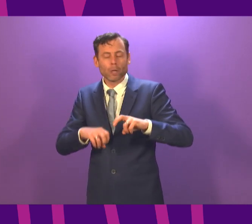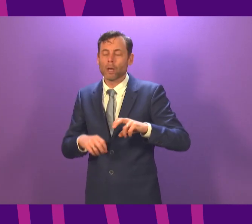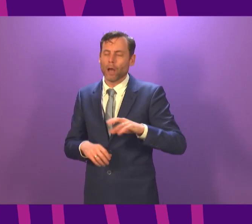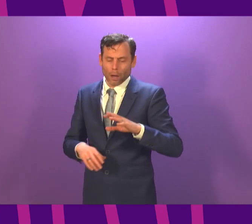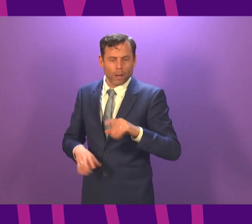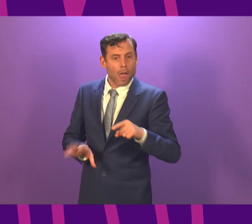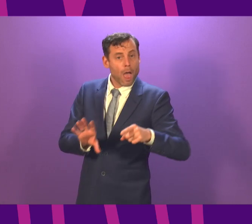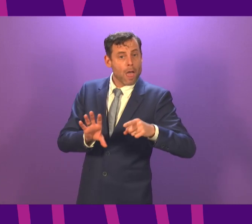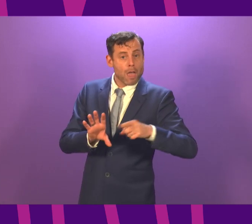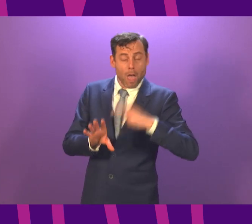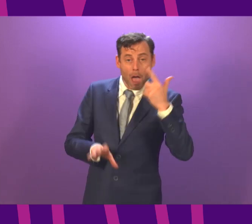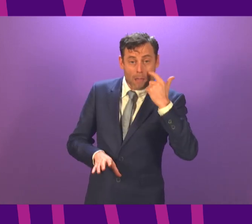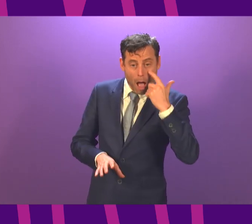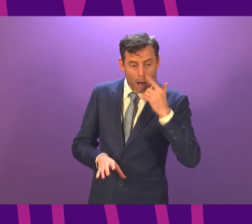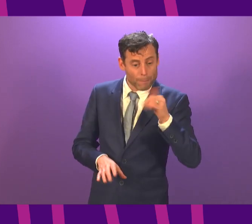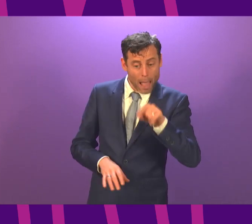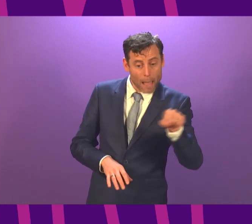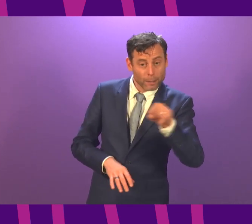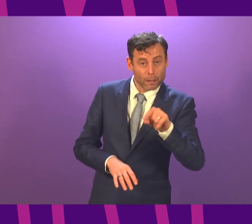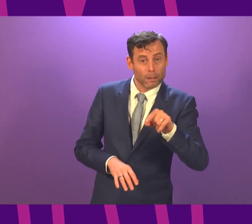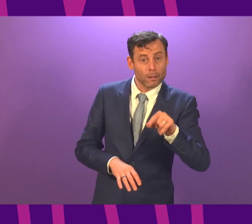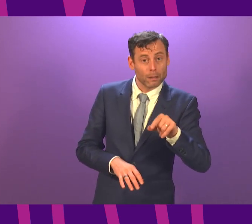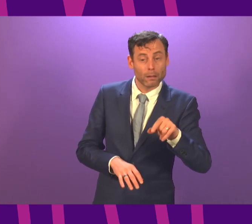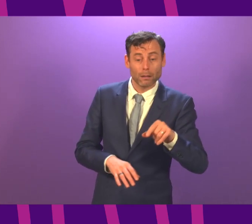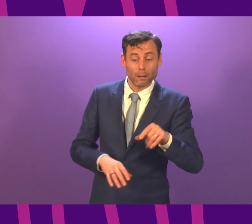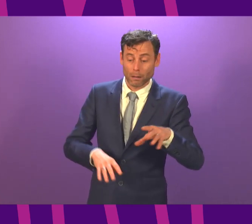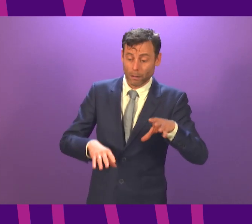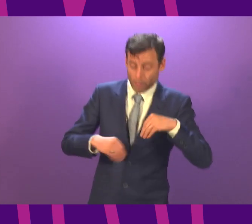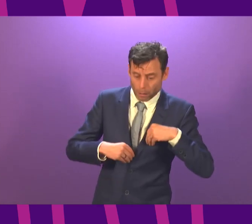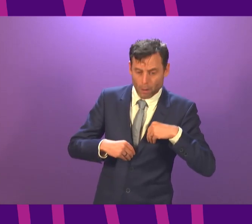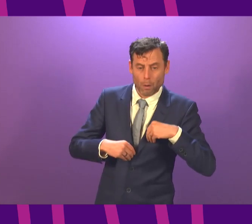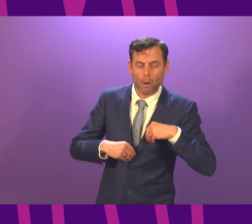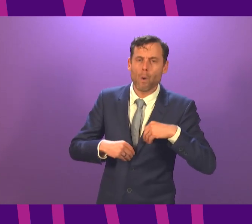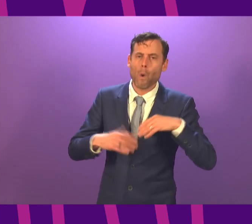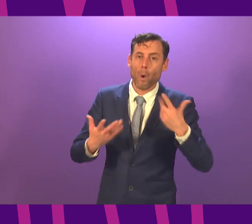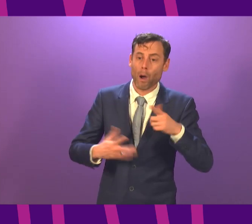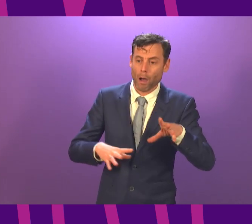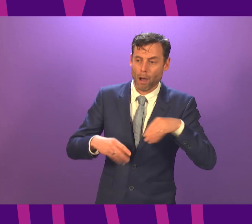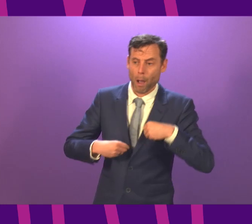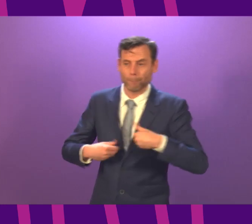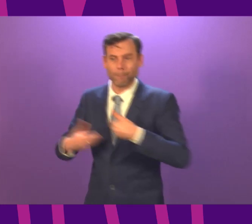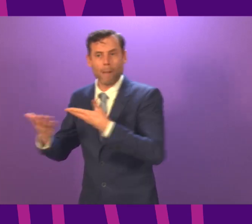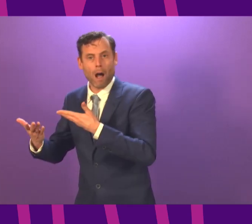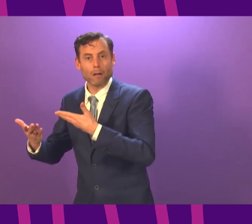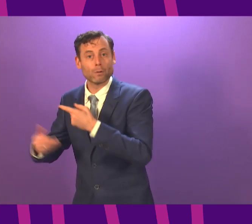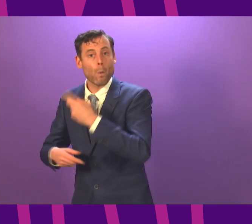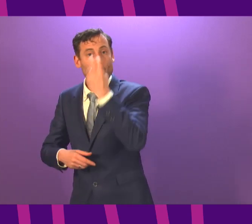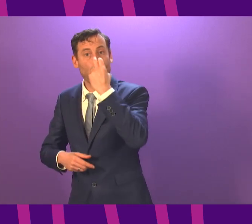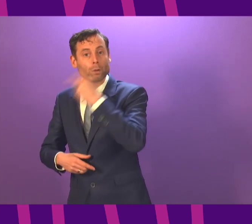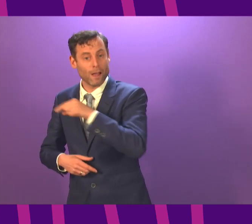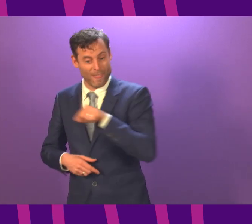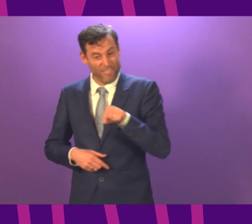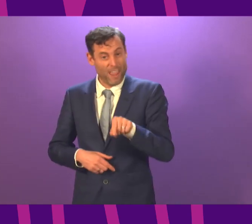risks within groups of young people, whether they may be more likely to carry it and infect older people, whether that's parents or teachers,